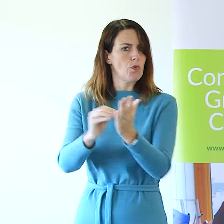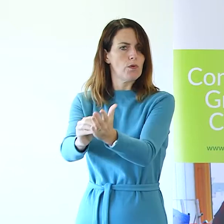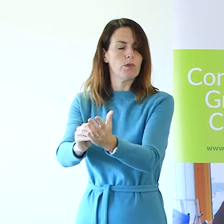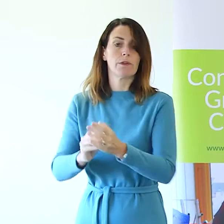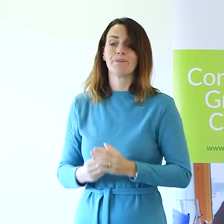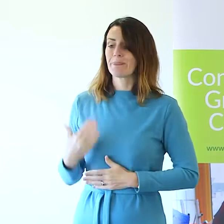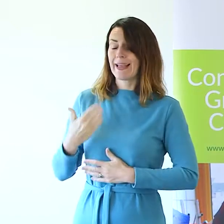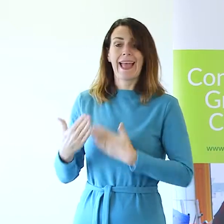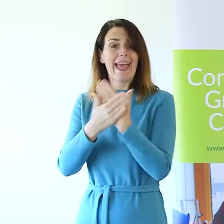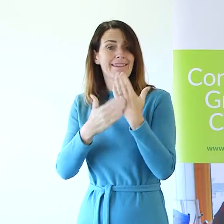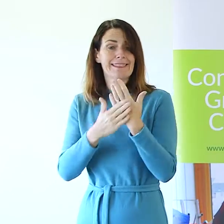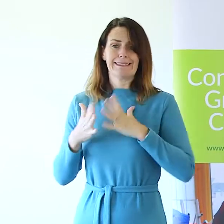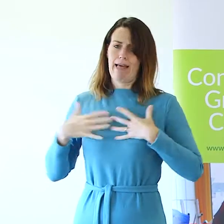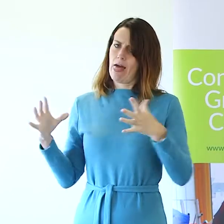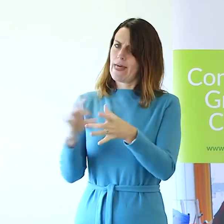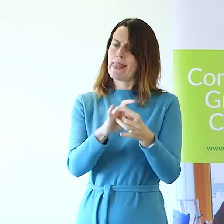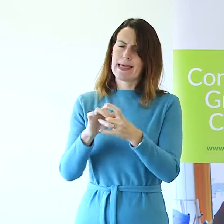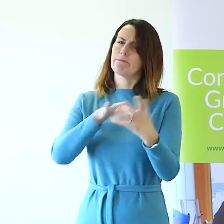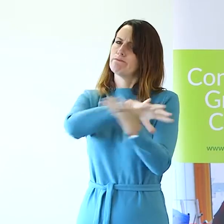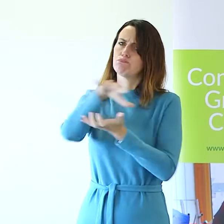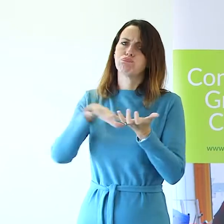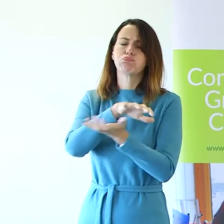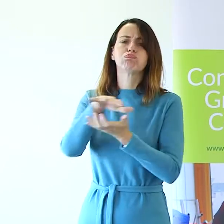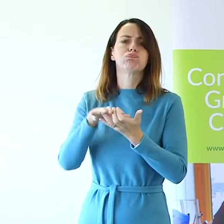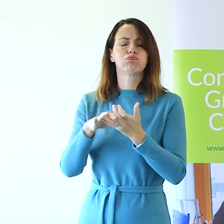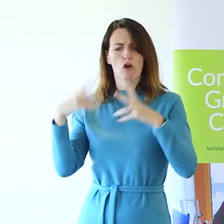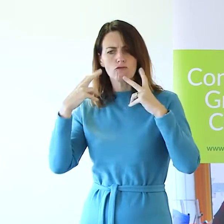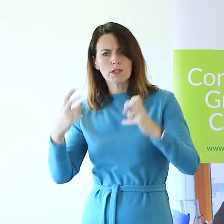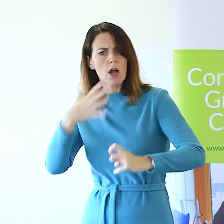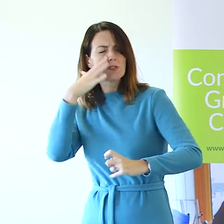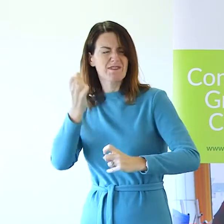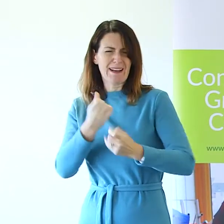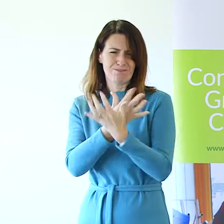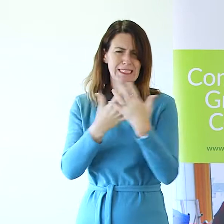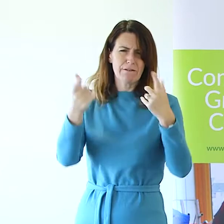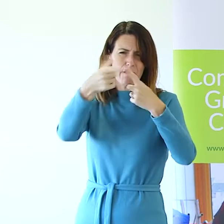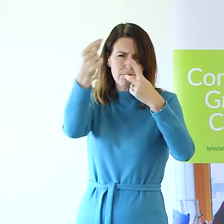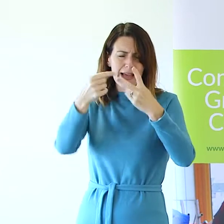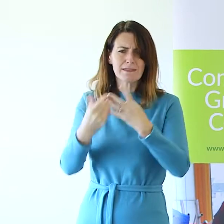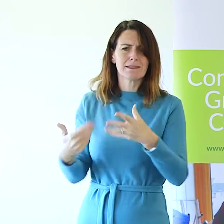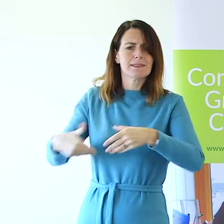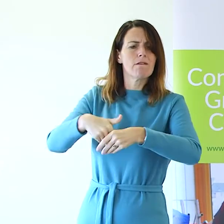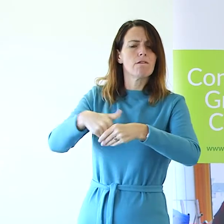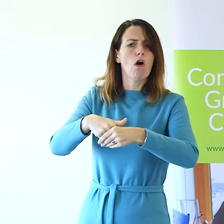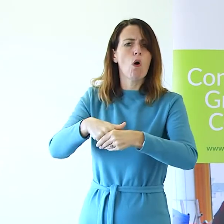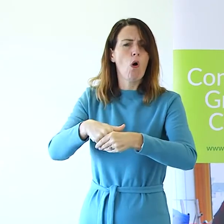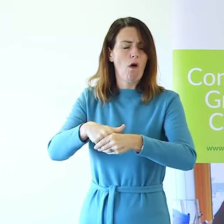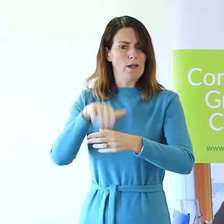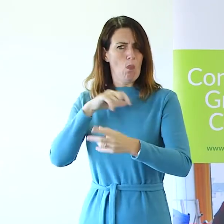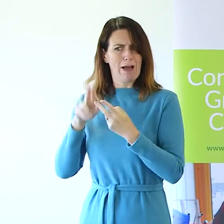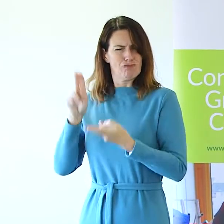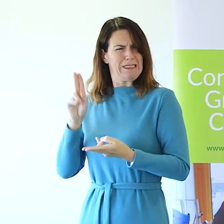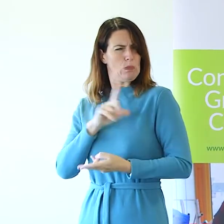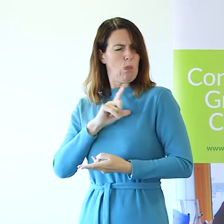and health is complex. Research has highlighted a combination of factors play a role in the increasing